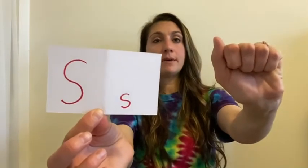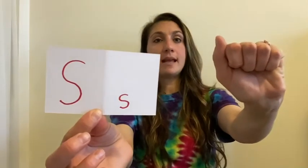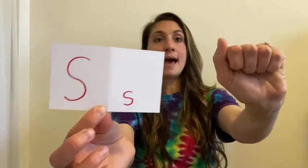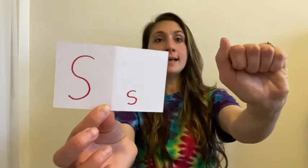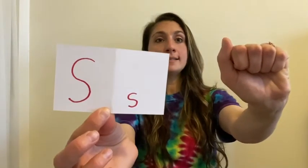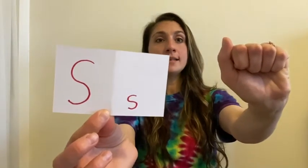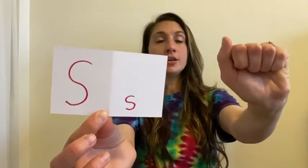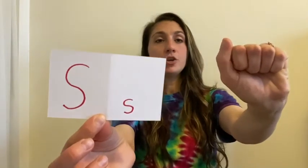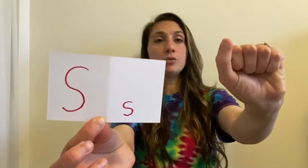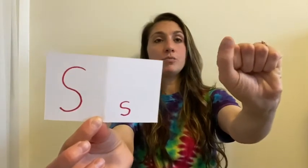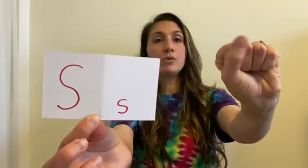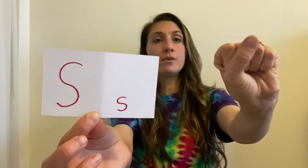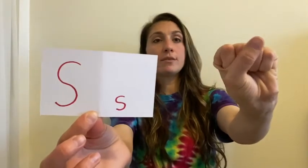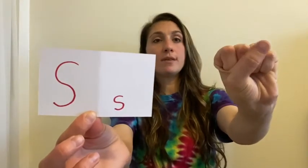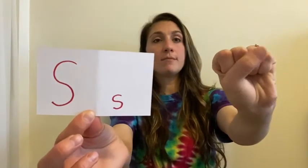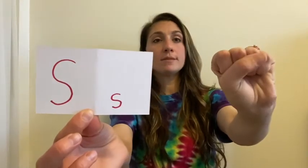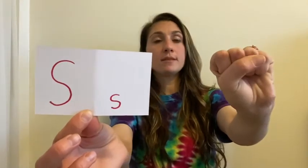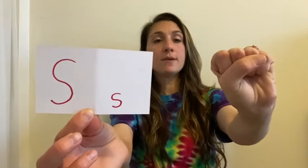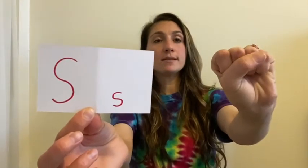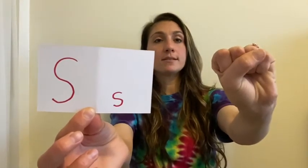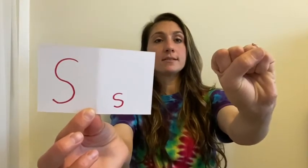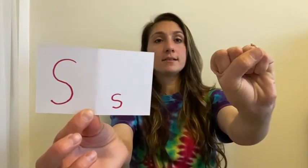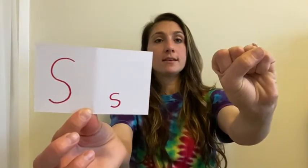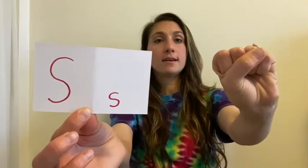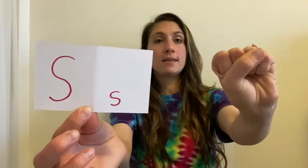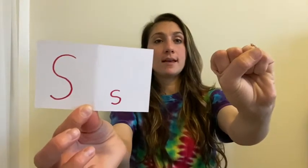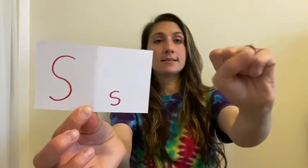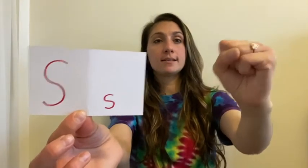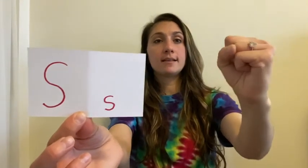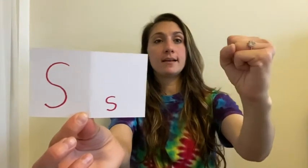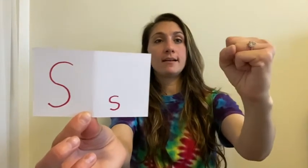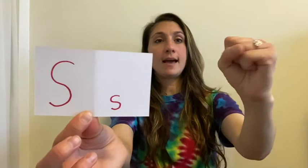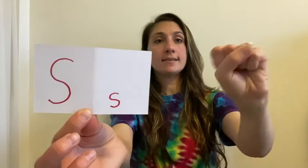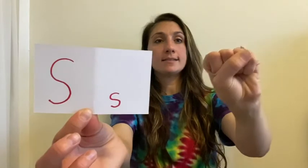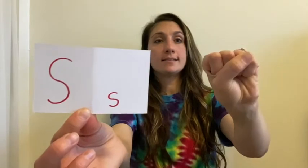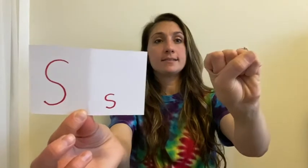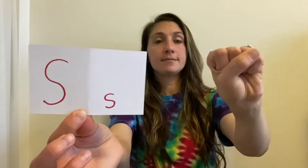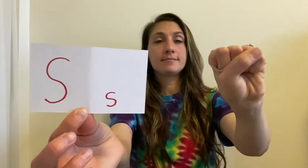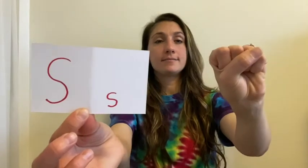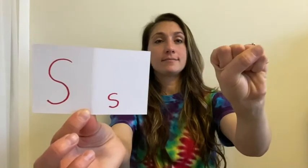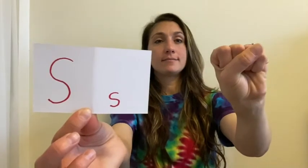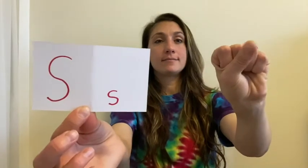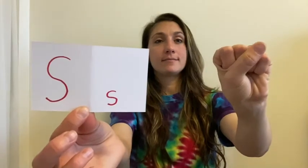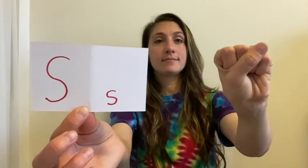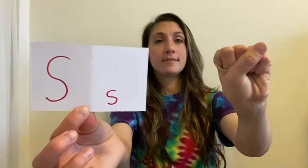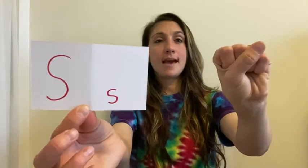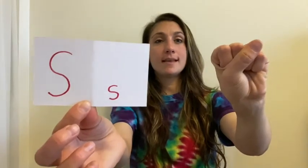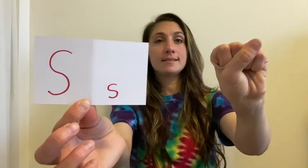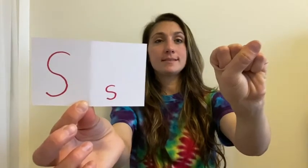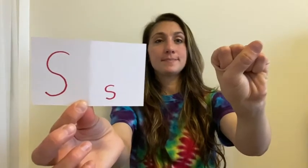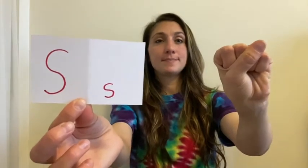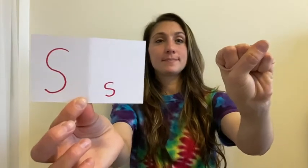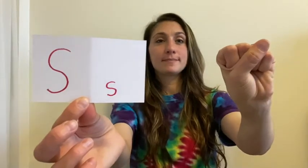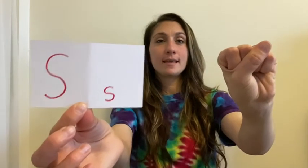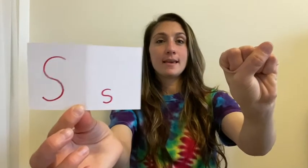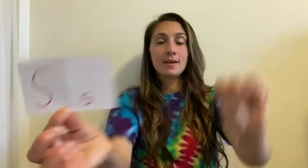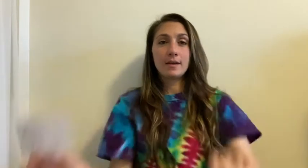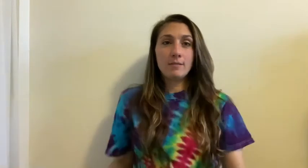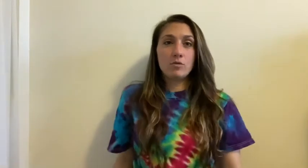S, you move your thumb to the front. And that's the letter S. S. Okay, moving